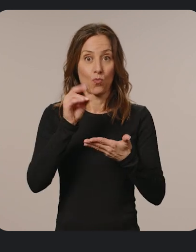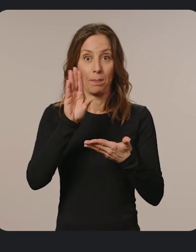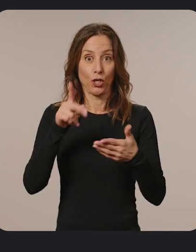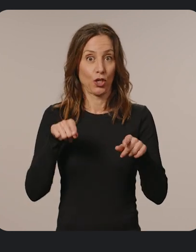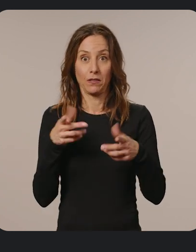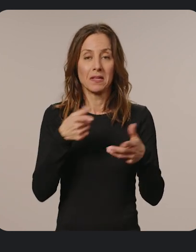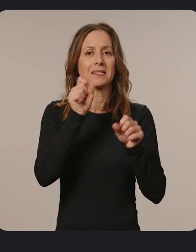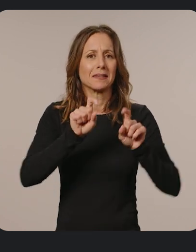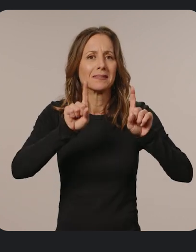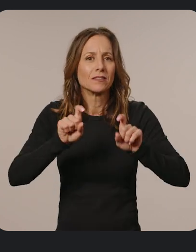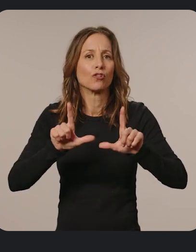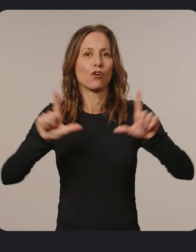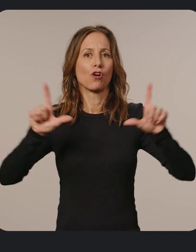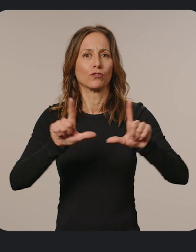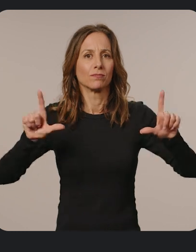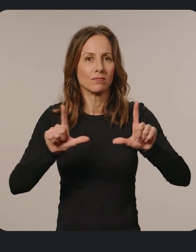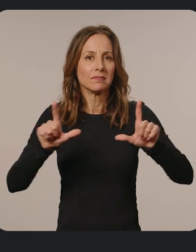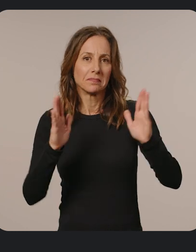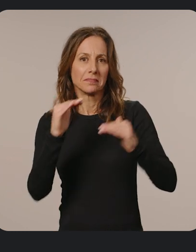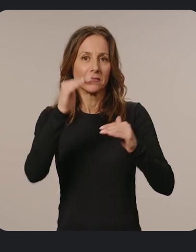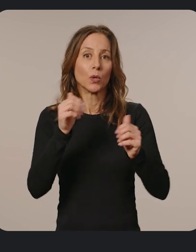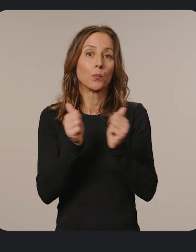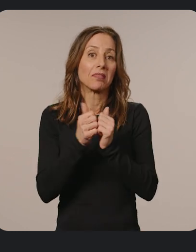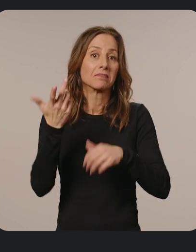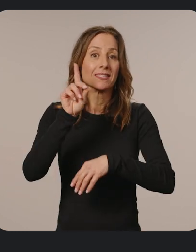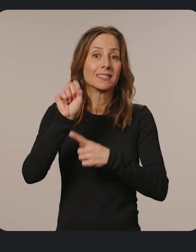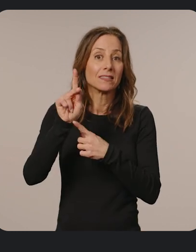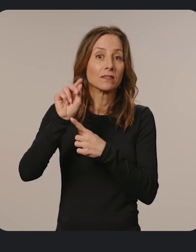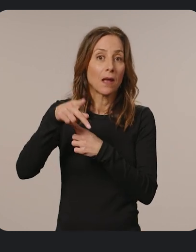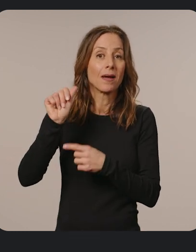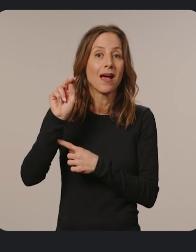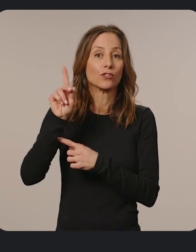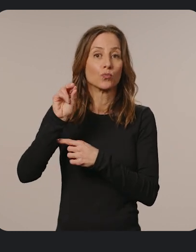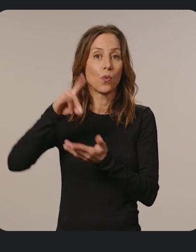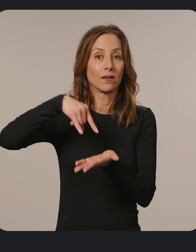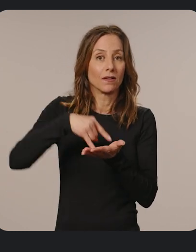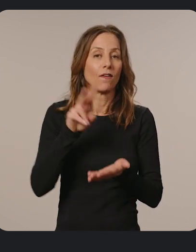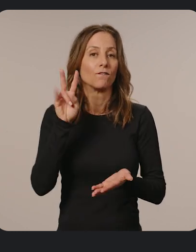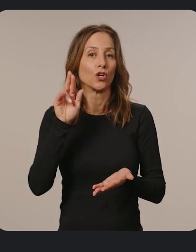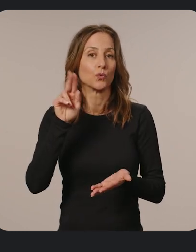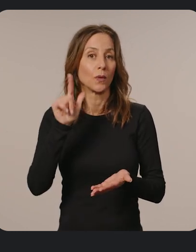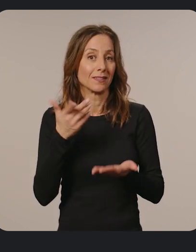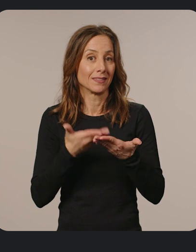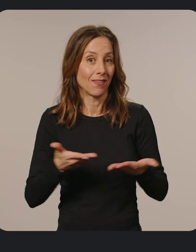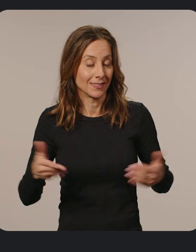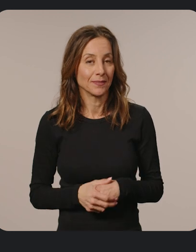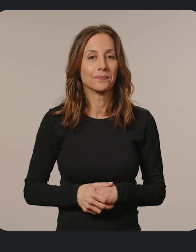you can now test large screen capabilities like app resizing with the desktop Android virtual device. To top